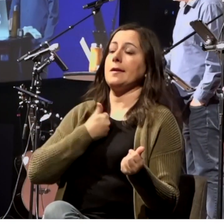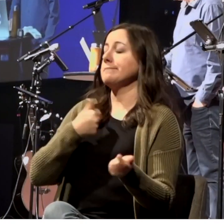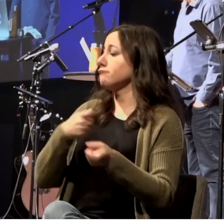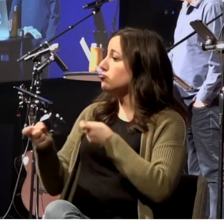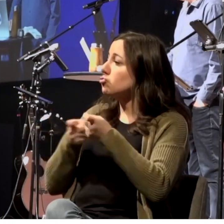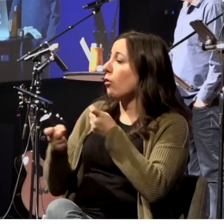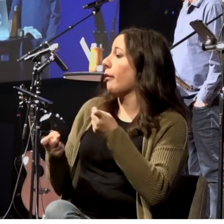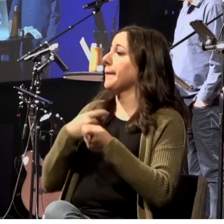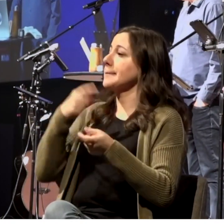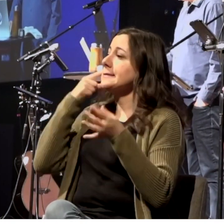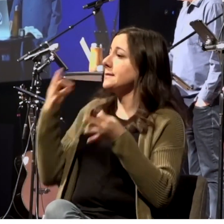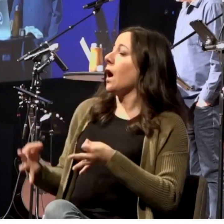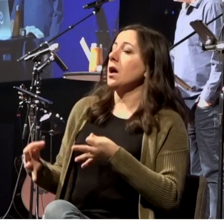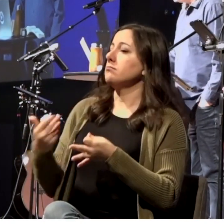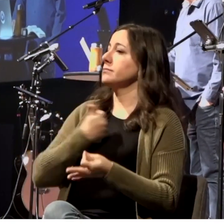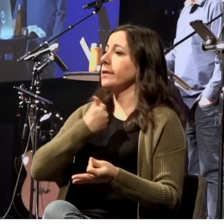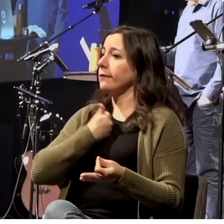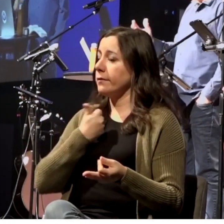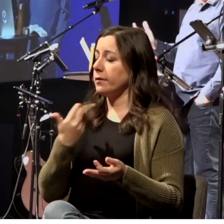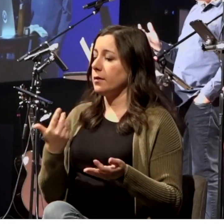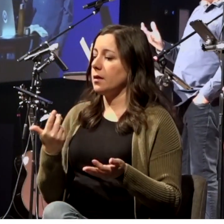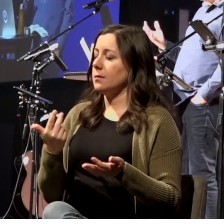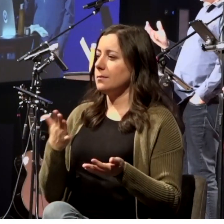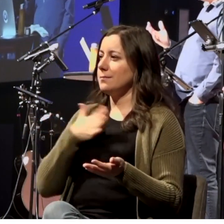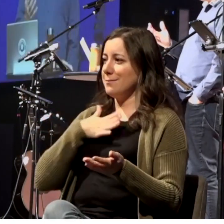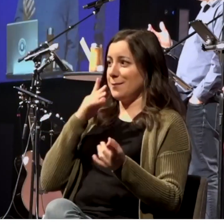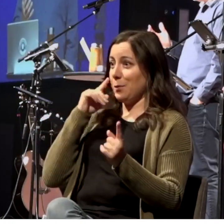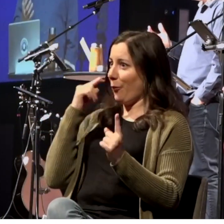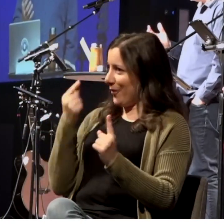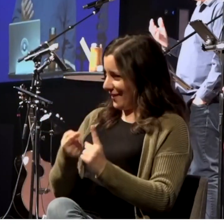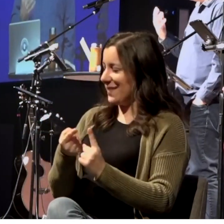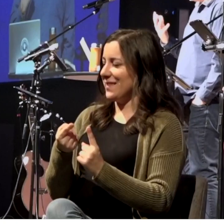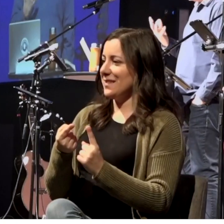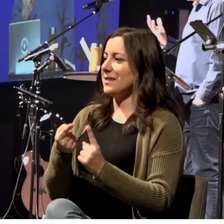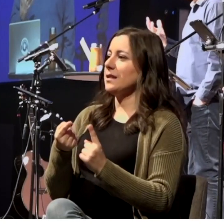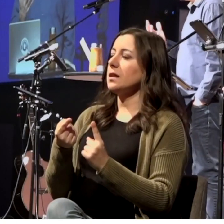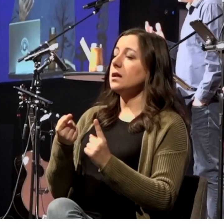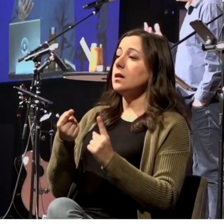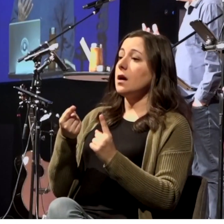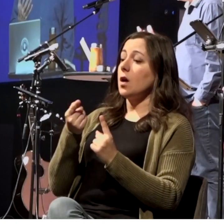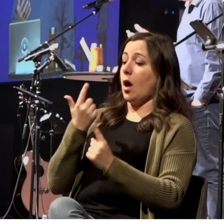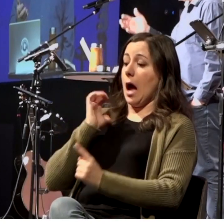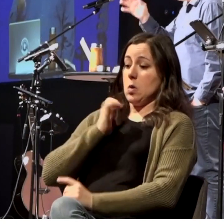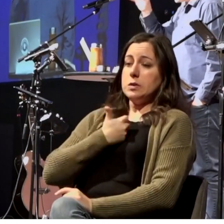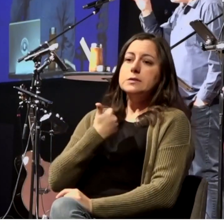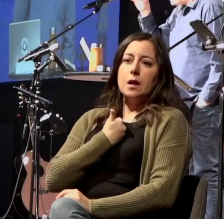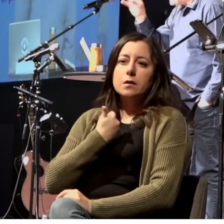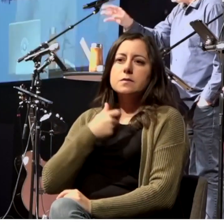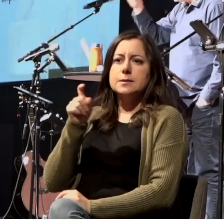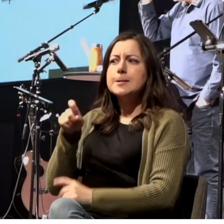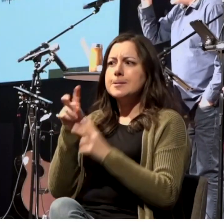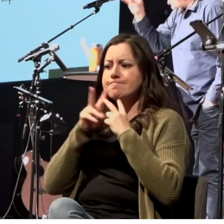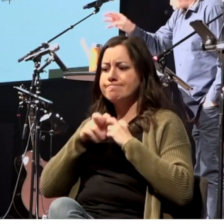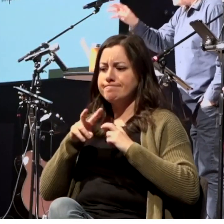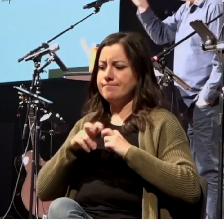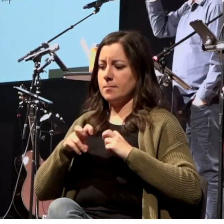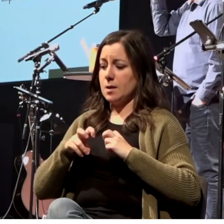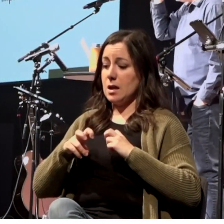this, right? And here's the point of application for us. We gotta ask this question. Am I waiting on God? Am I